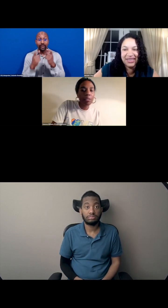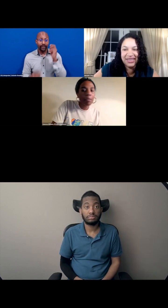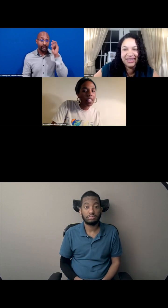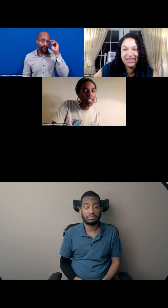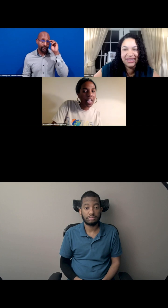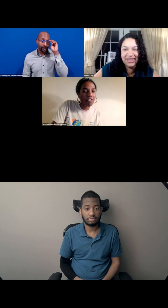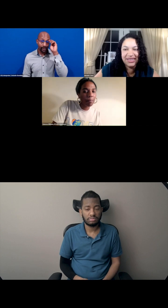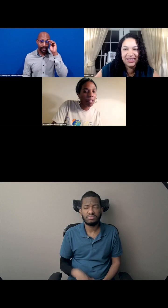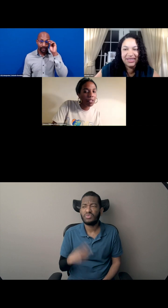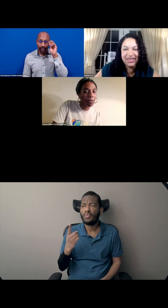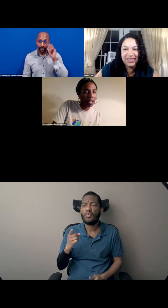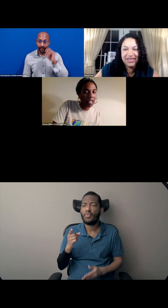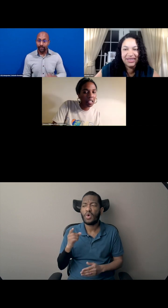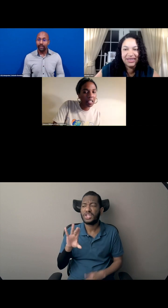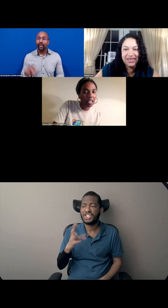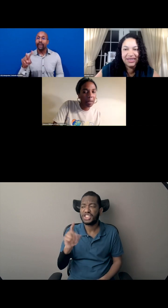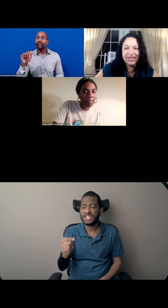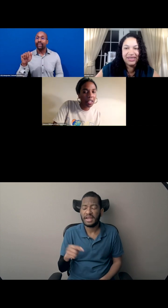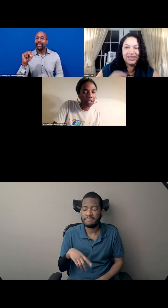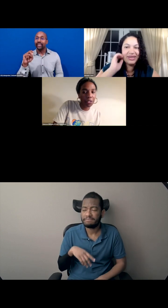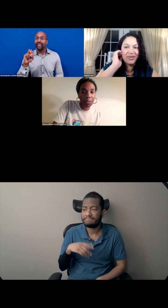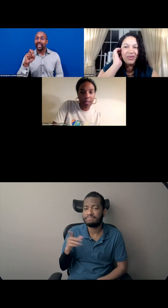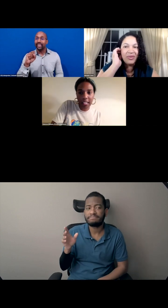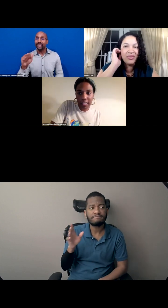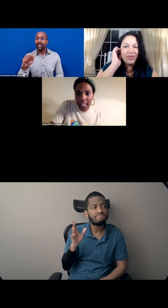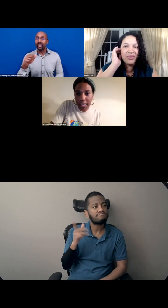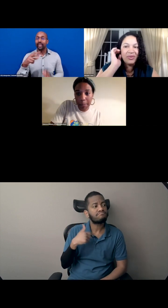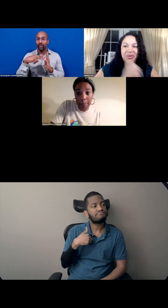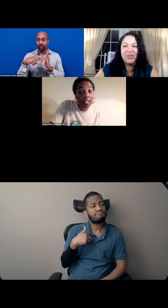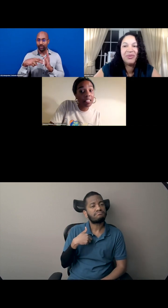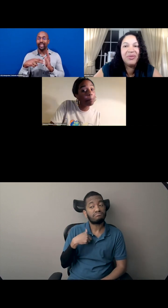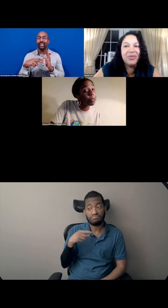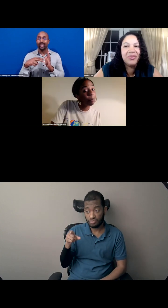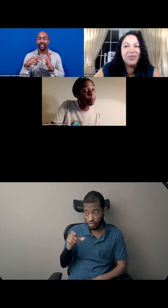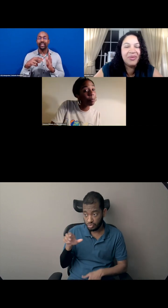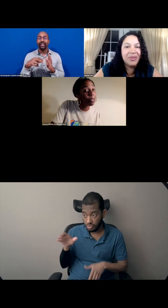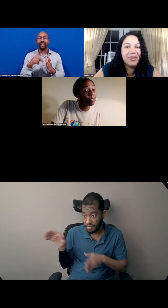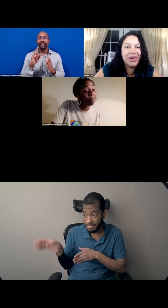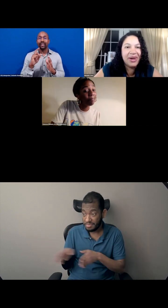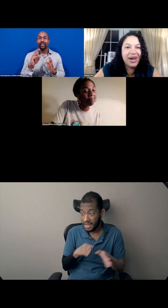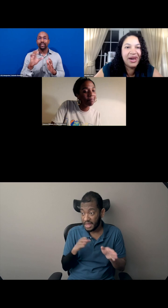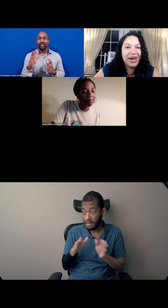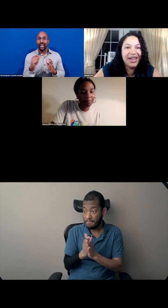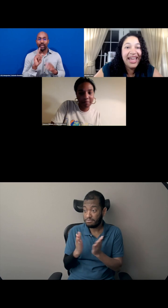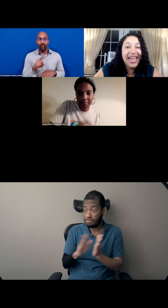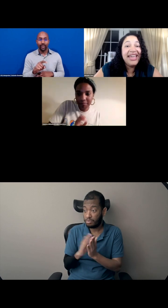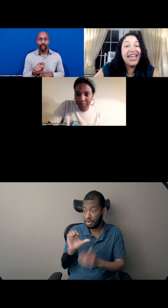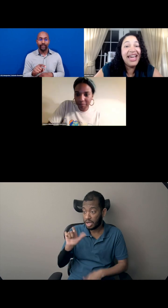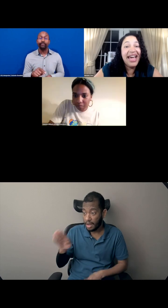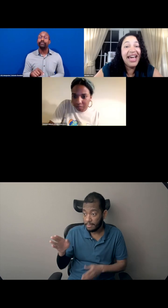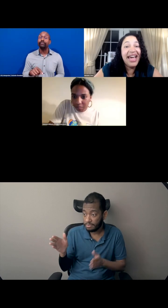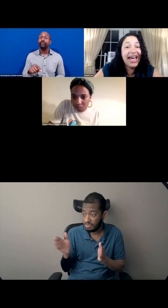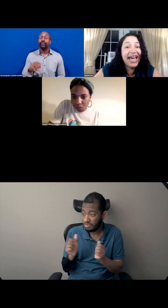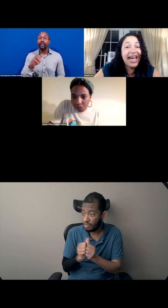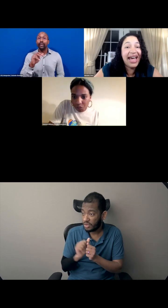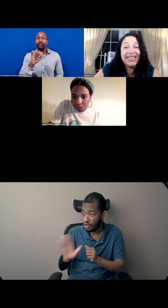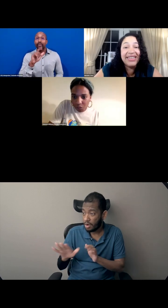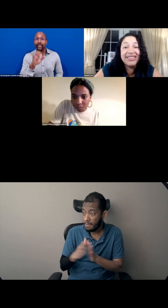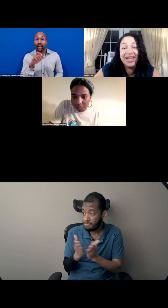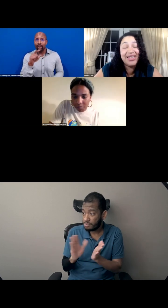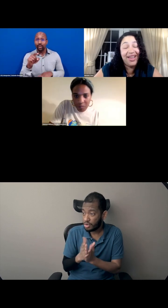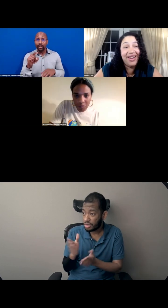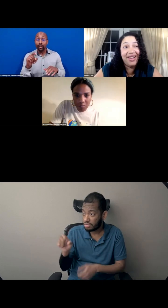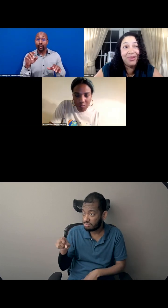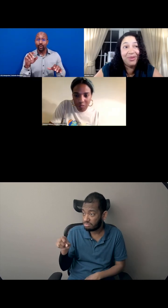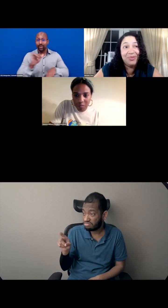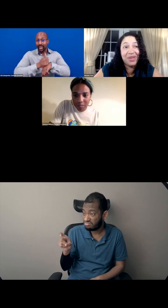There's one in the chat from LaToya. Michelle, are you doing any book clubs with the book? Yeah, I, I've done